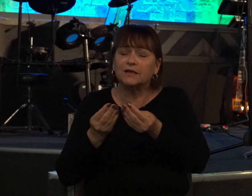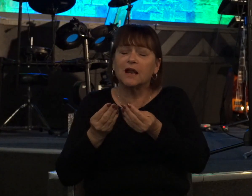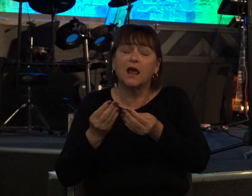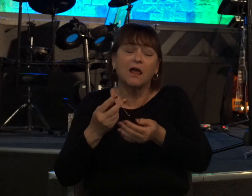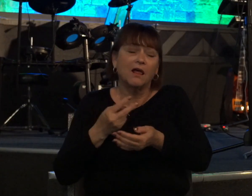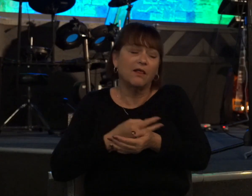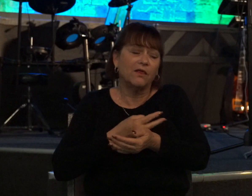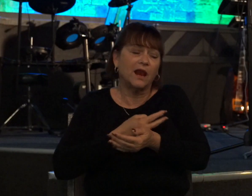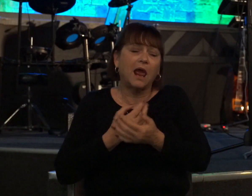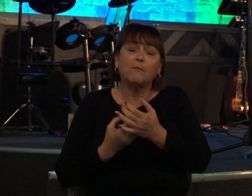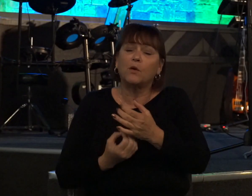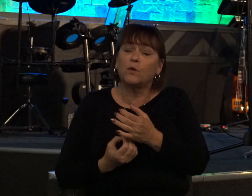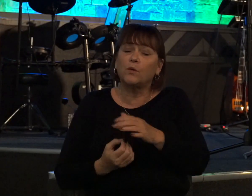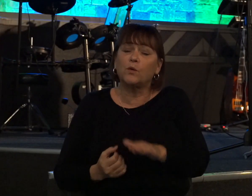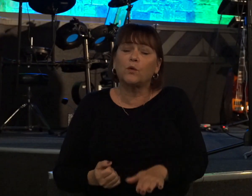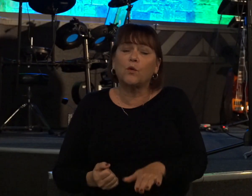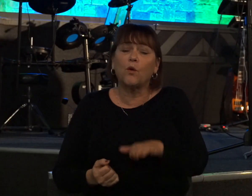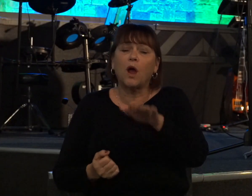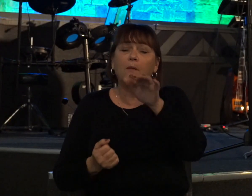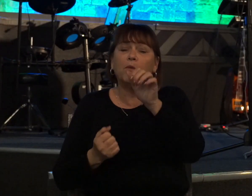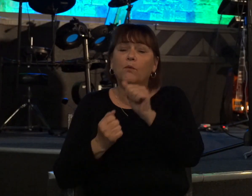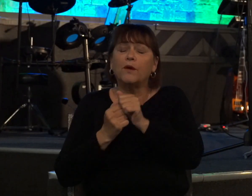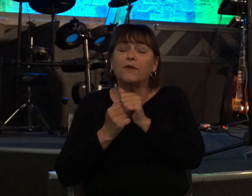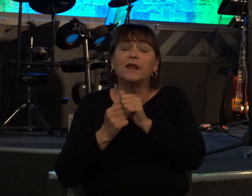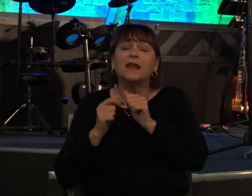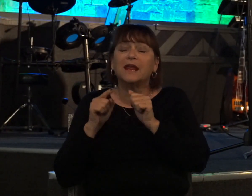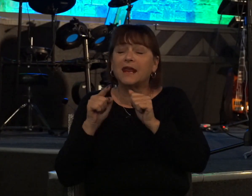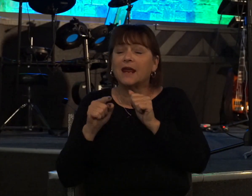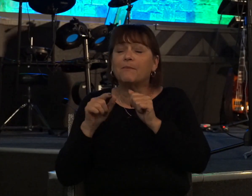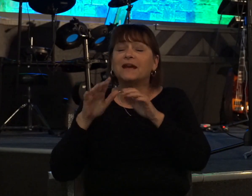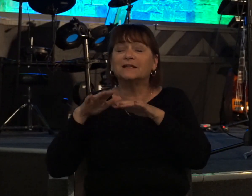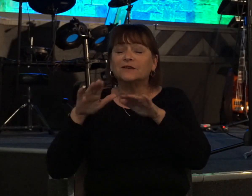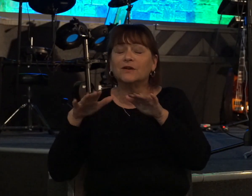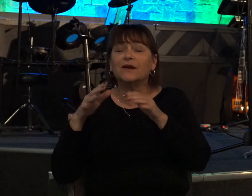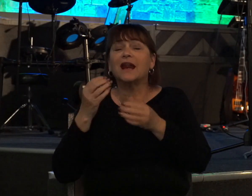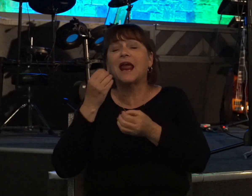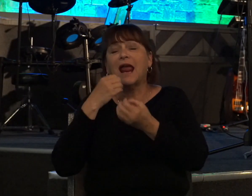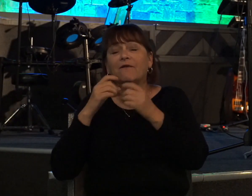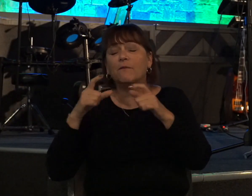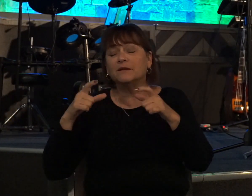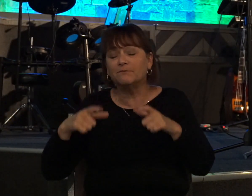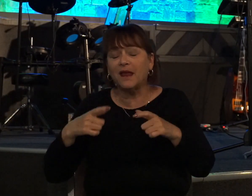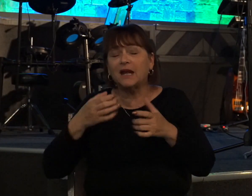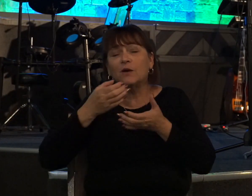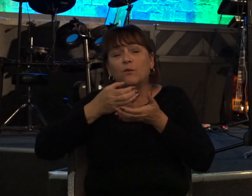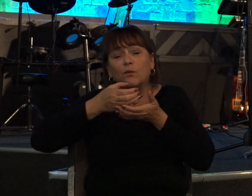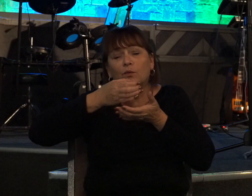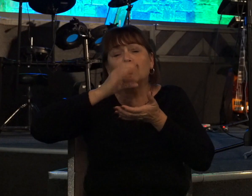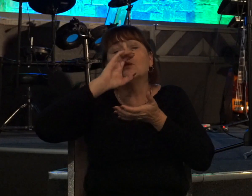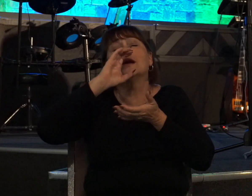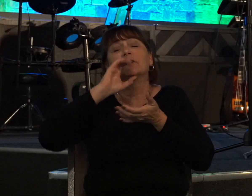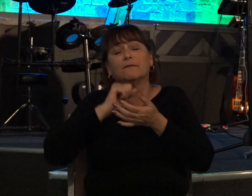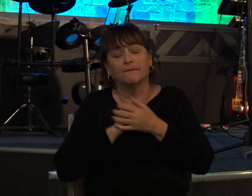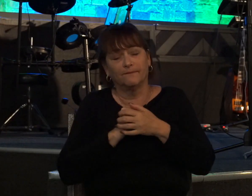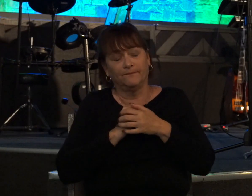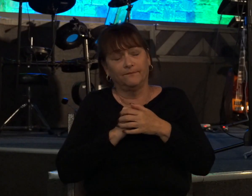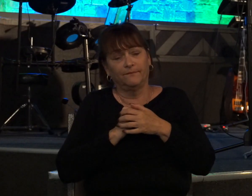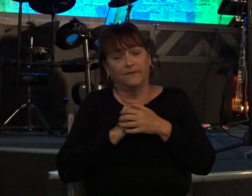grew up with him and his children it ate off of his plate it drank out of his cup and it would even cuddle up and